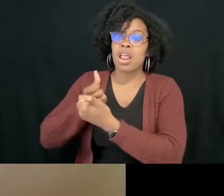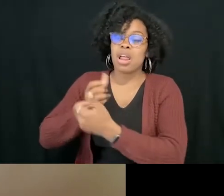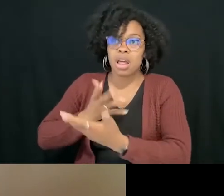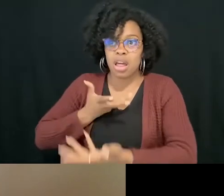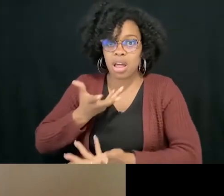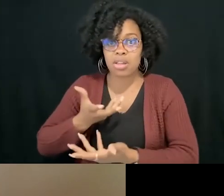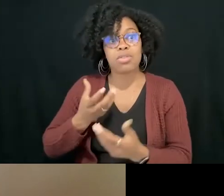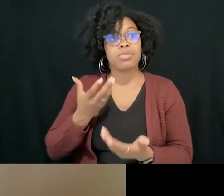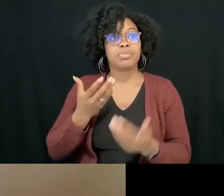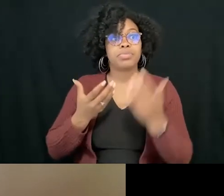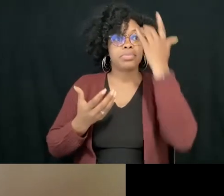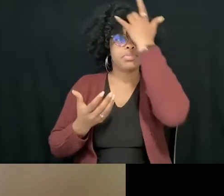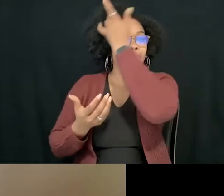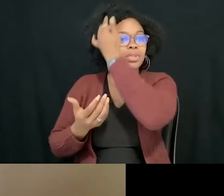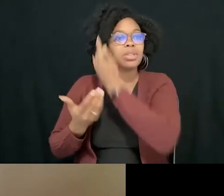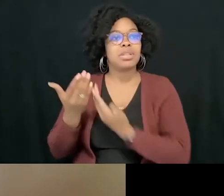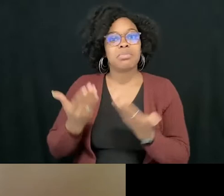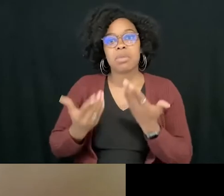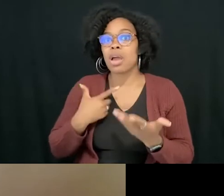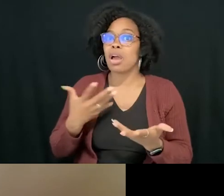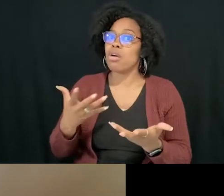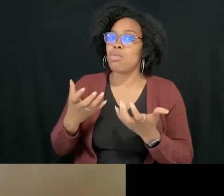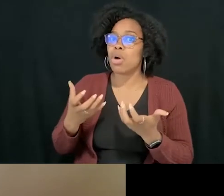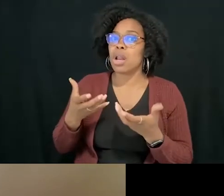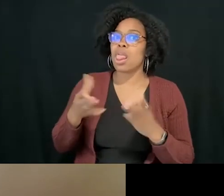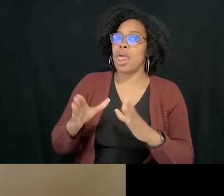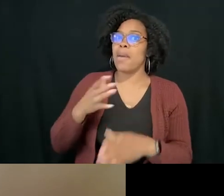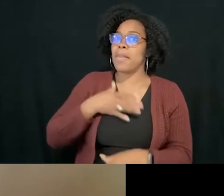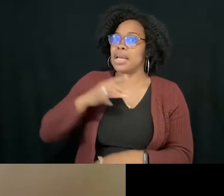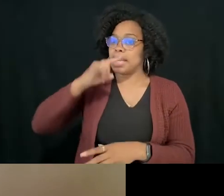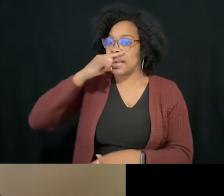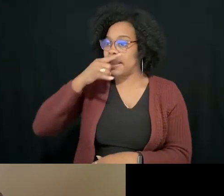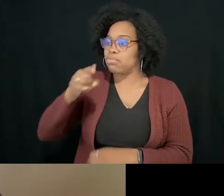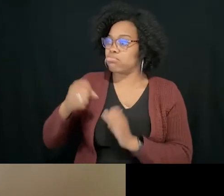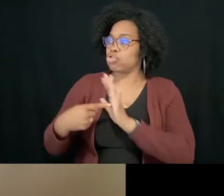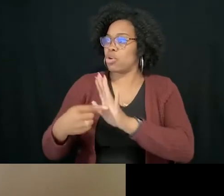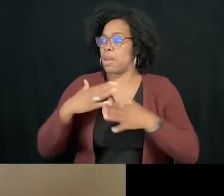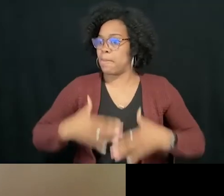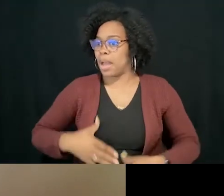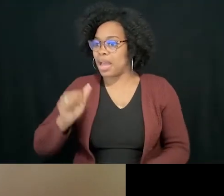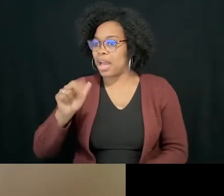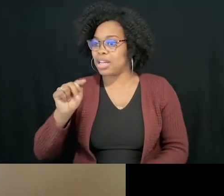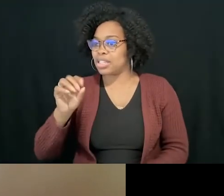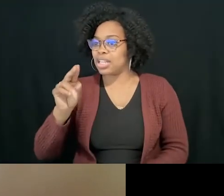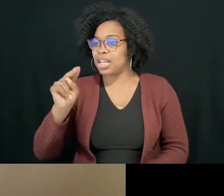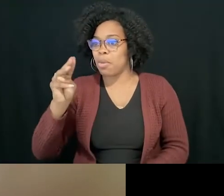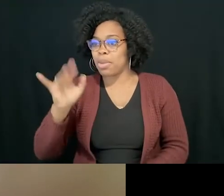desire to like when my kid asserts their body autonomy at a moment when, like, actually, there's no time for that. And maybe